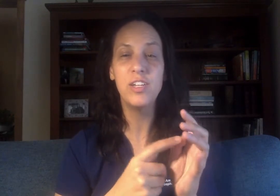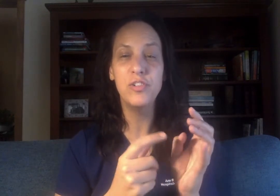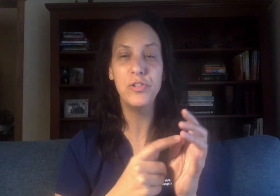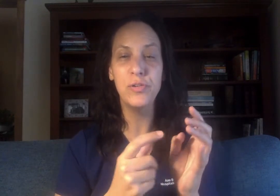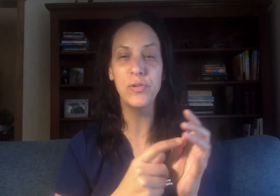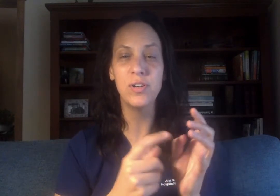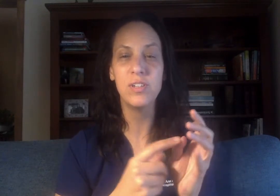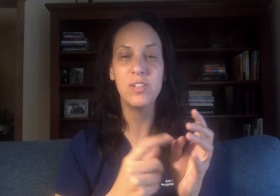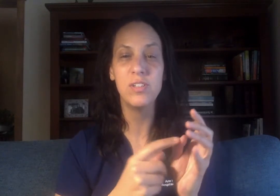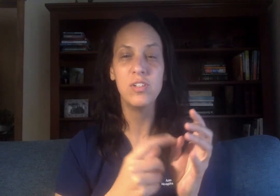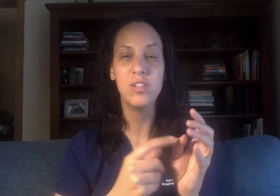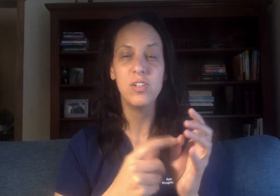can do.